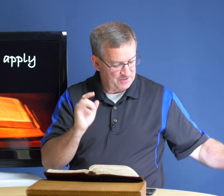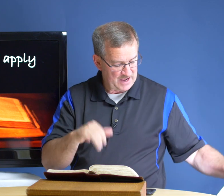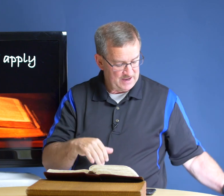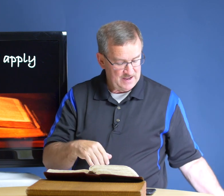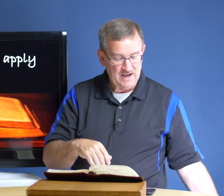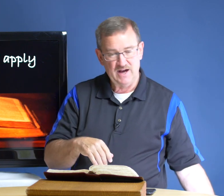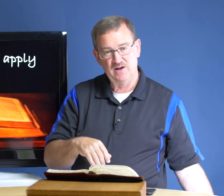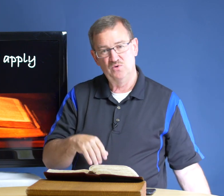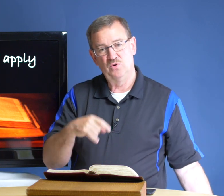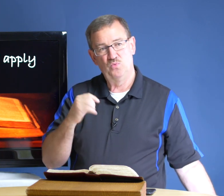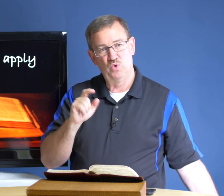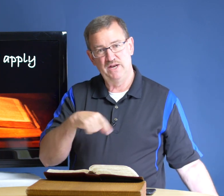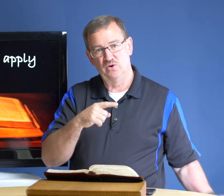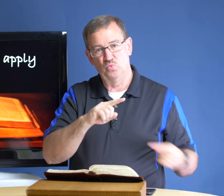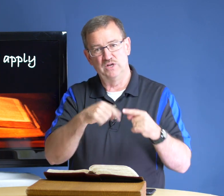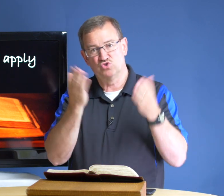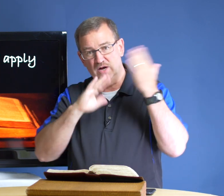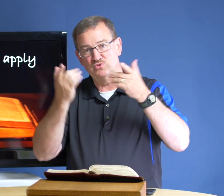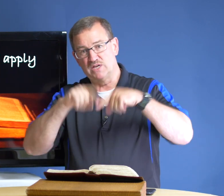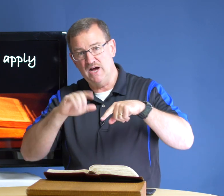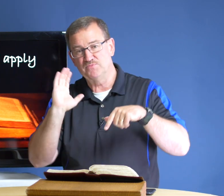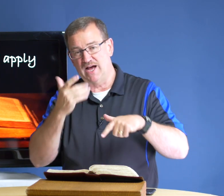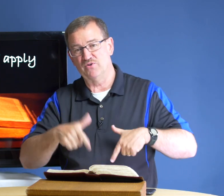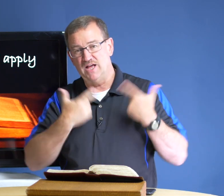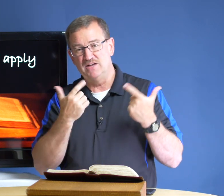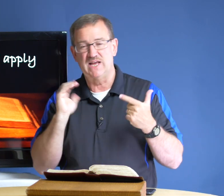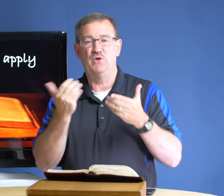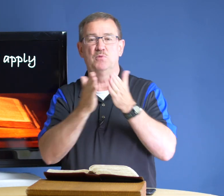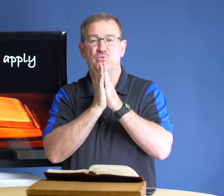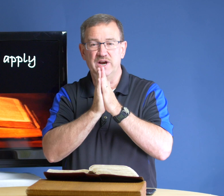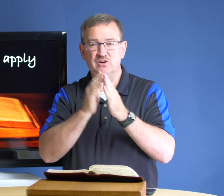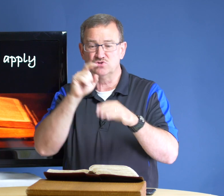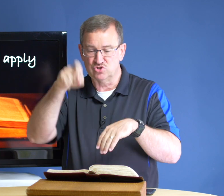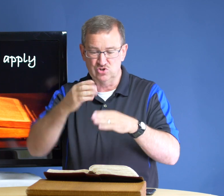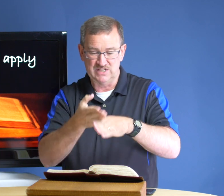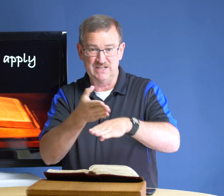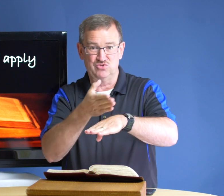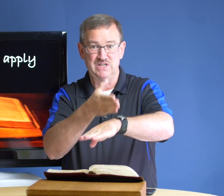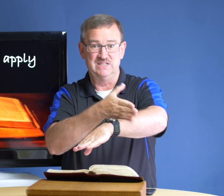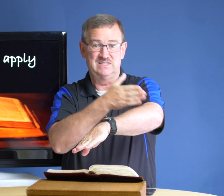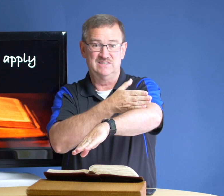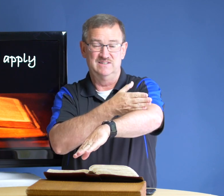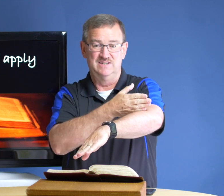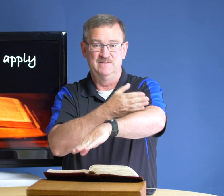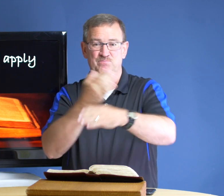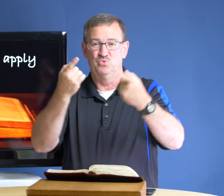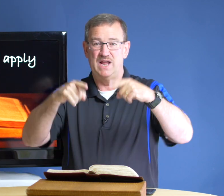that uh when when troubles come to our lives our prayers prayers should increase what